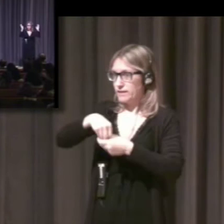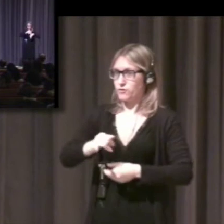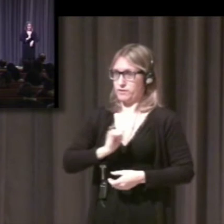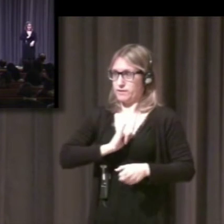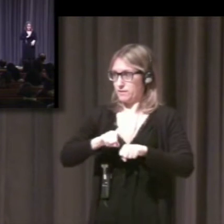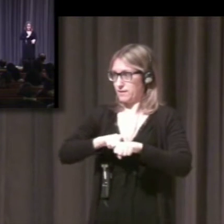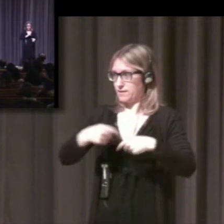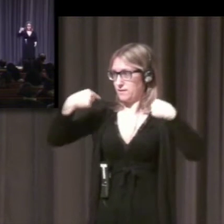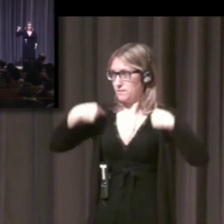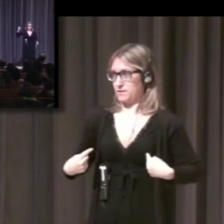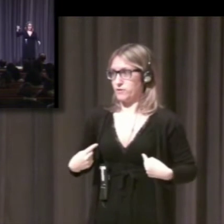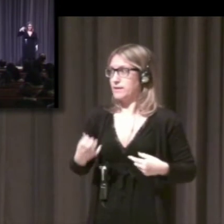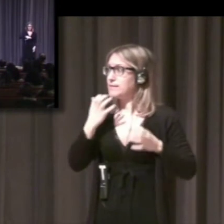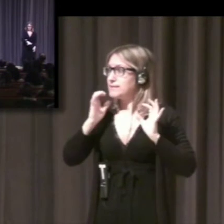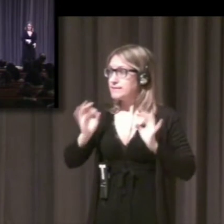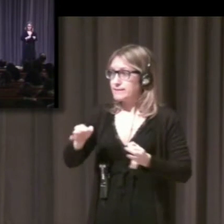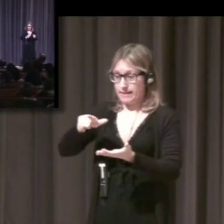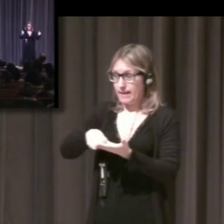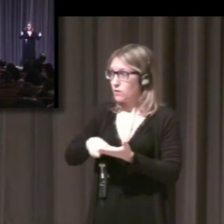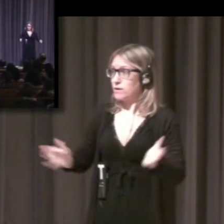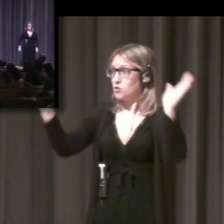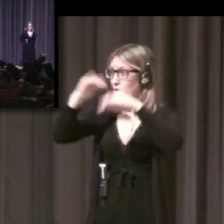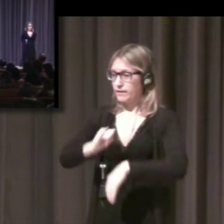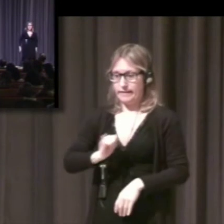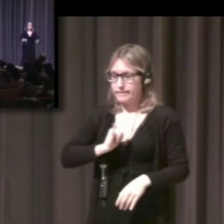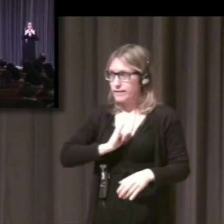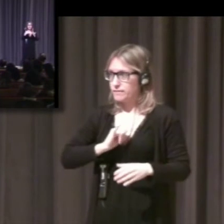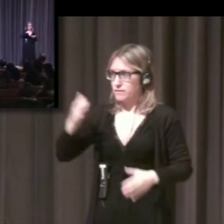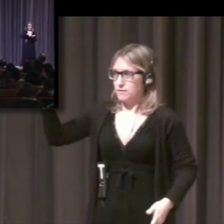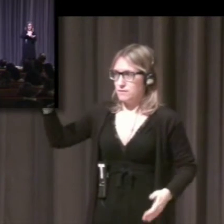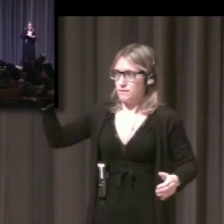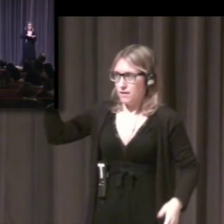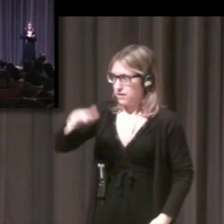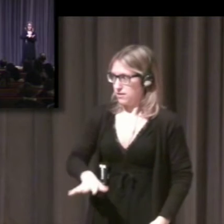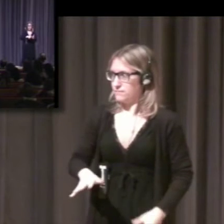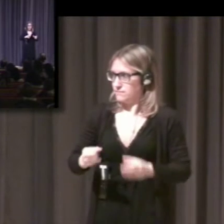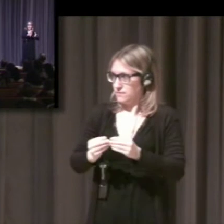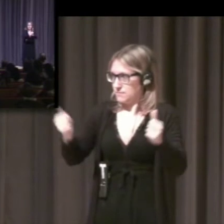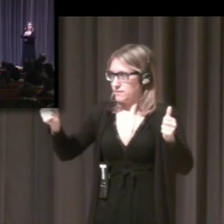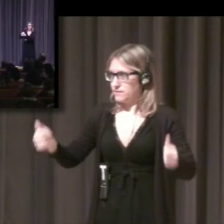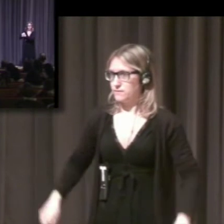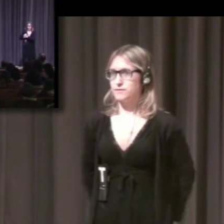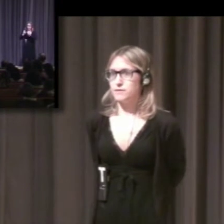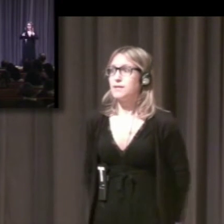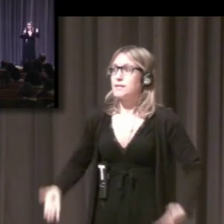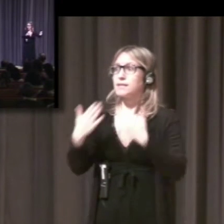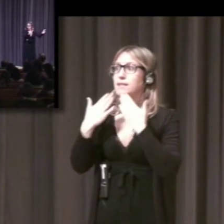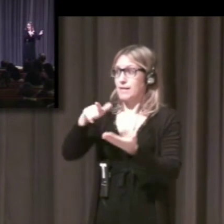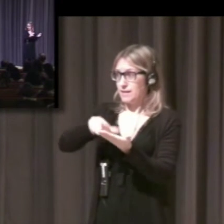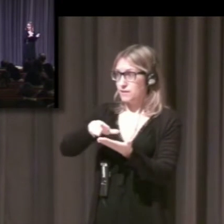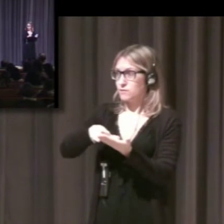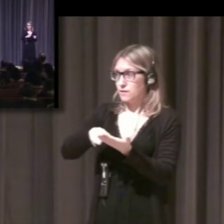Language is how you make your friends. Language is how you tell jokes